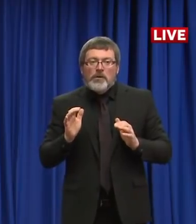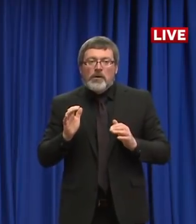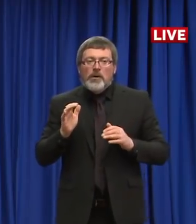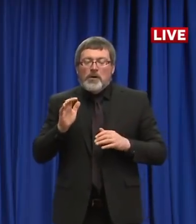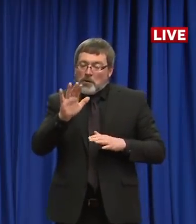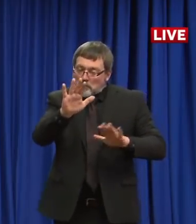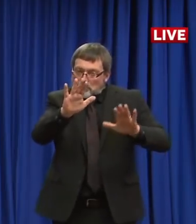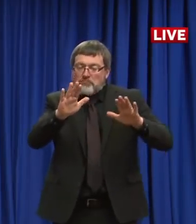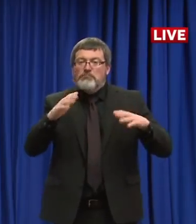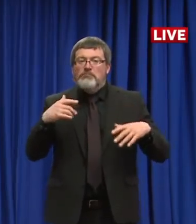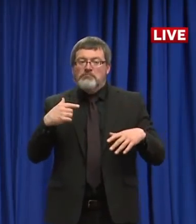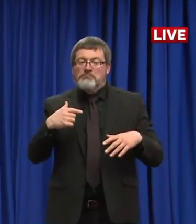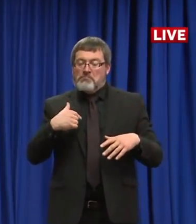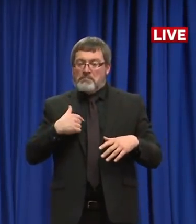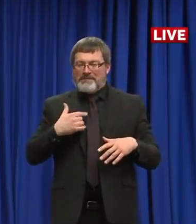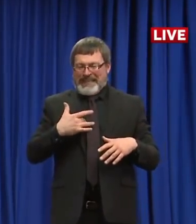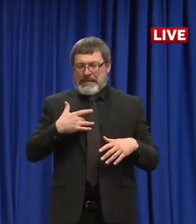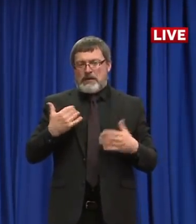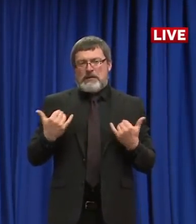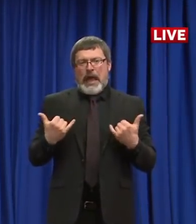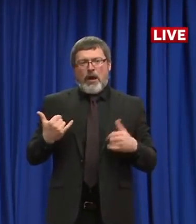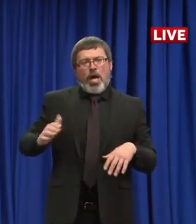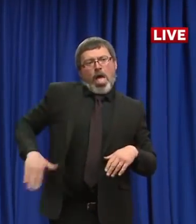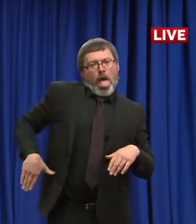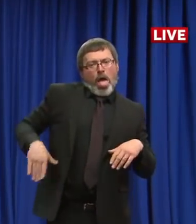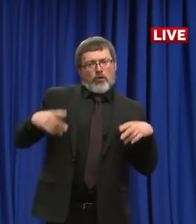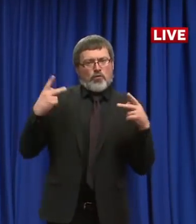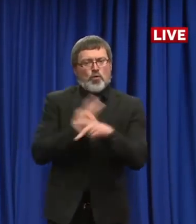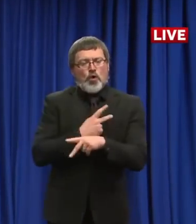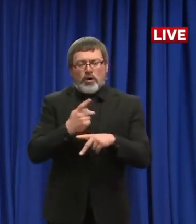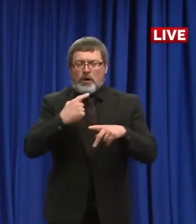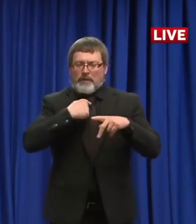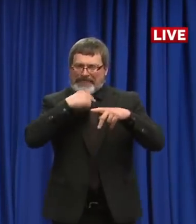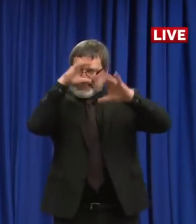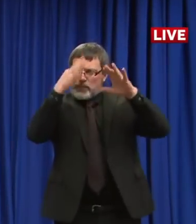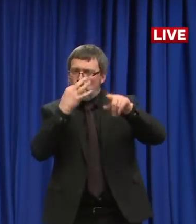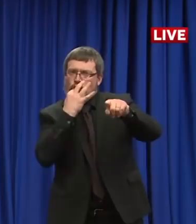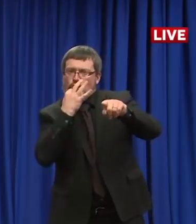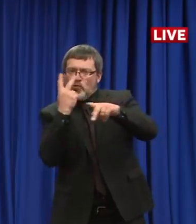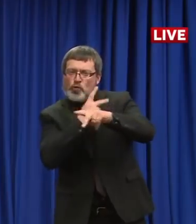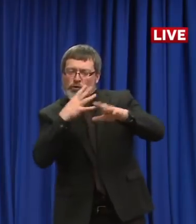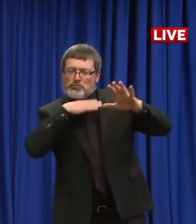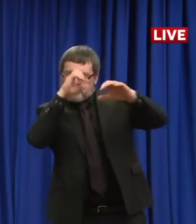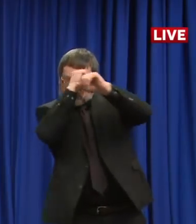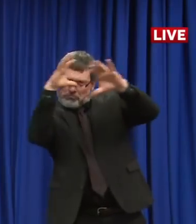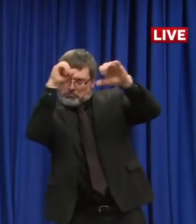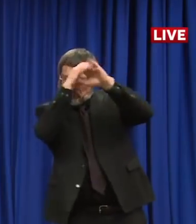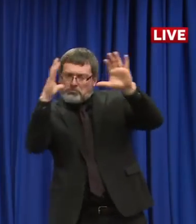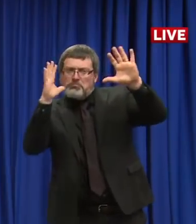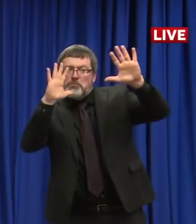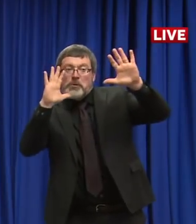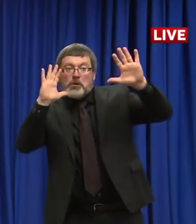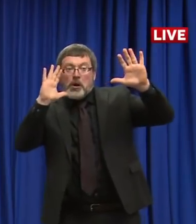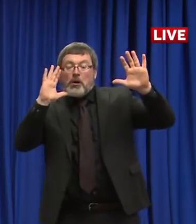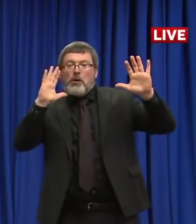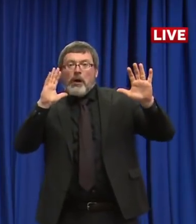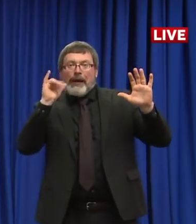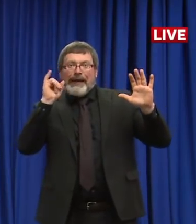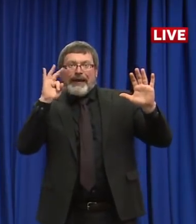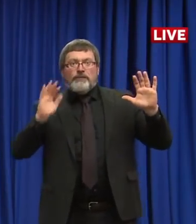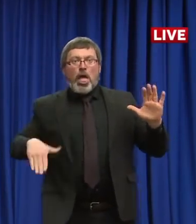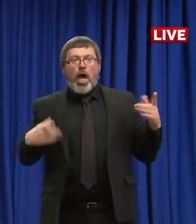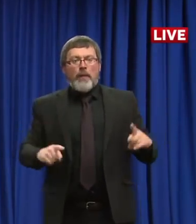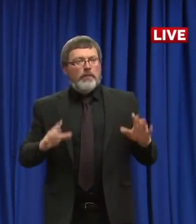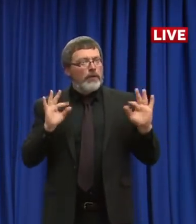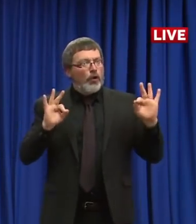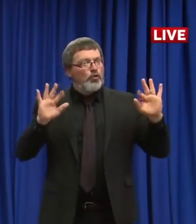seeing how things could possibly open up. So when that opportunity arises, we're going to be ready. We can react quickly and provide the best services and